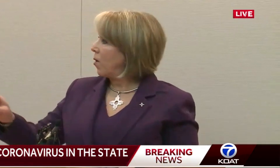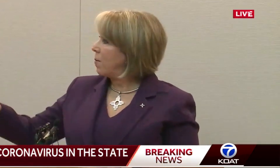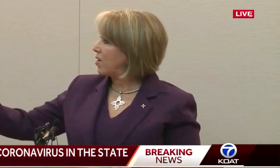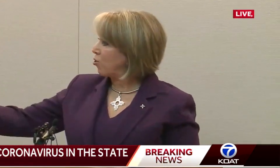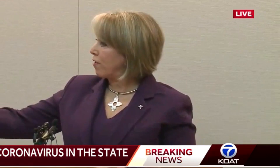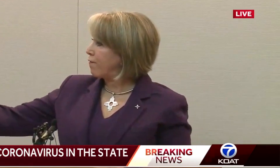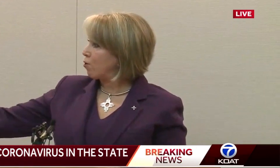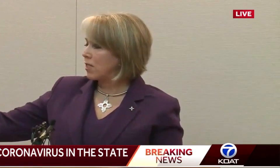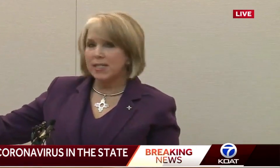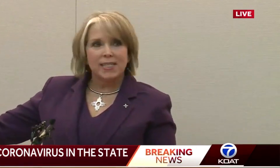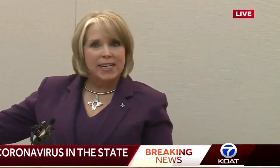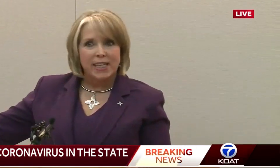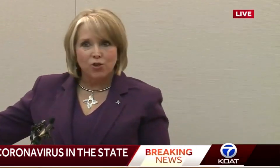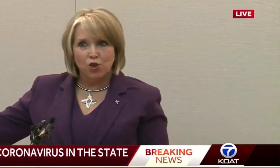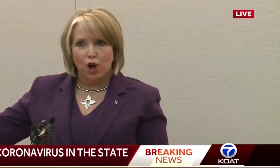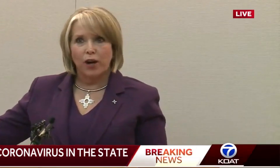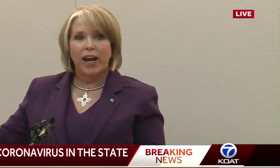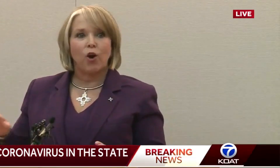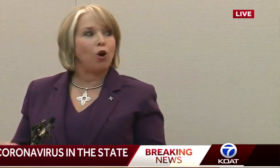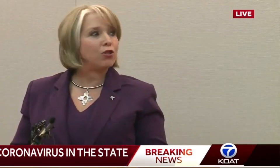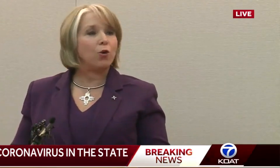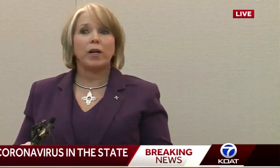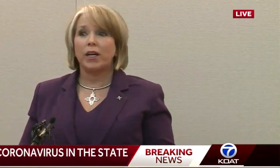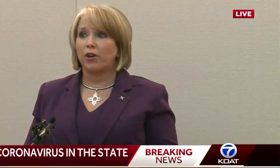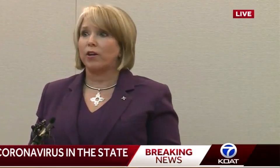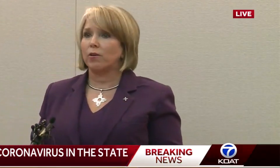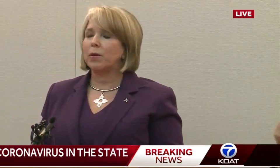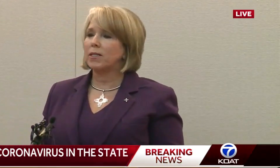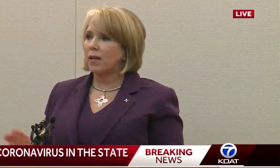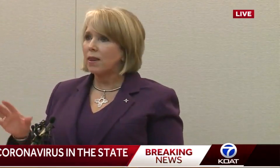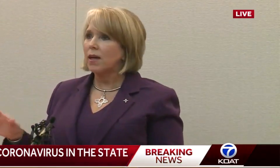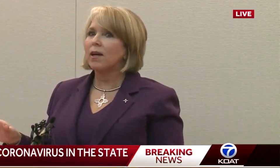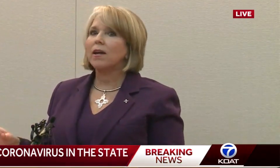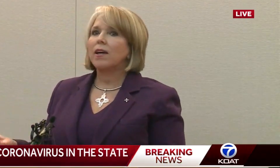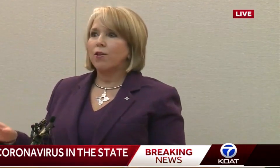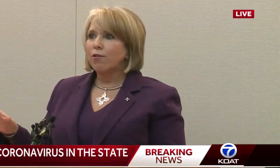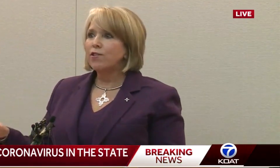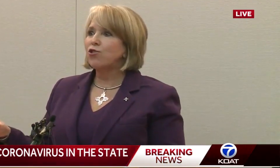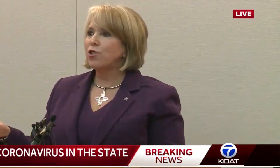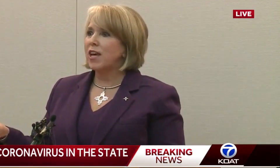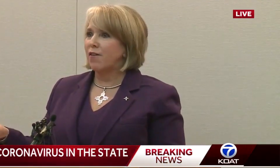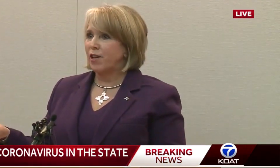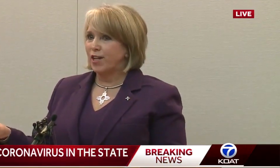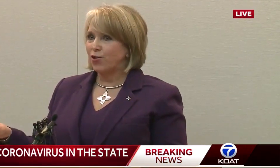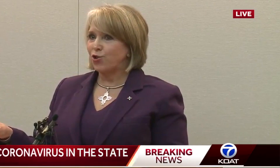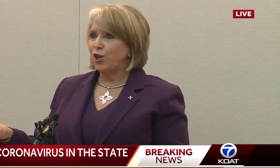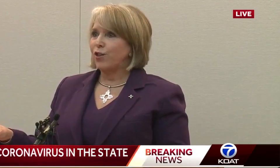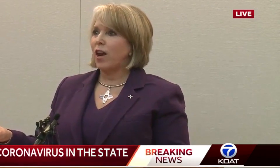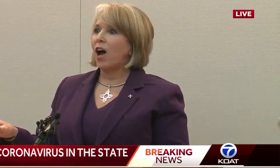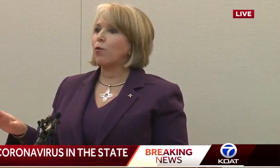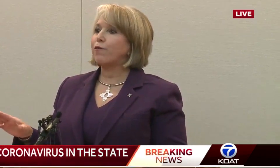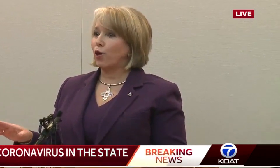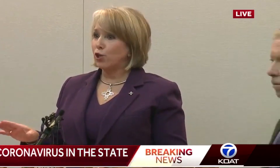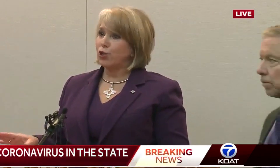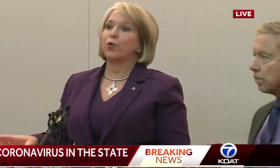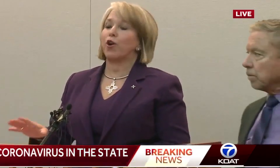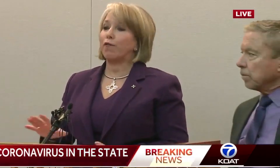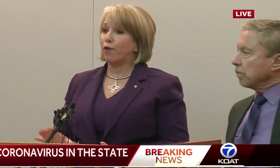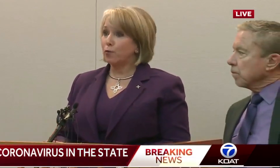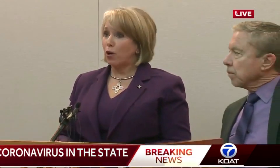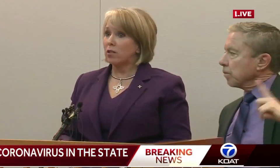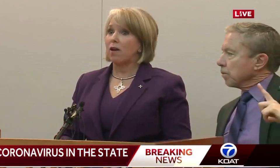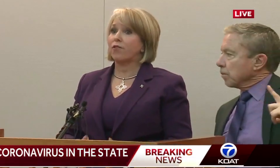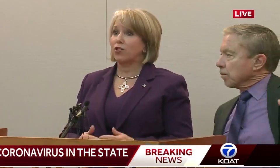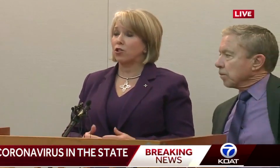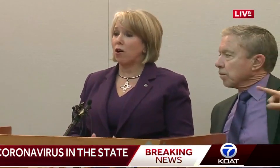Scraise, I want to make sure that folks can see this chart and also hear you because I think this is the evidence that I refer to